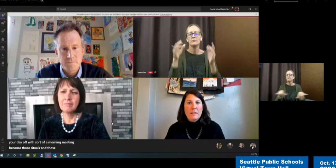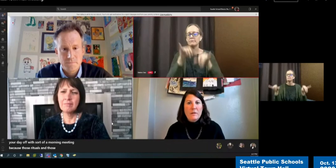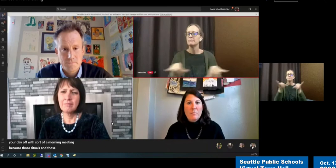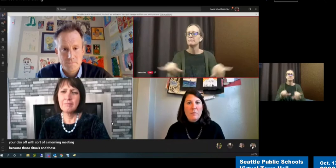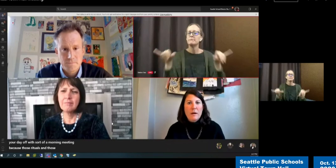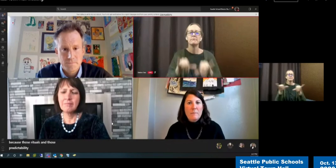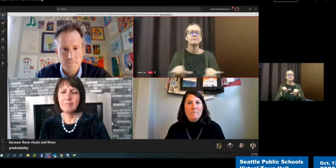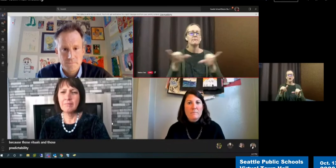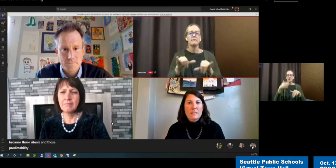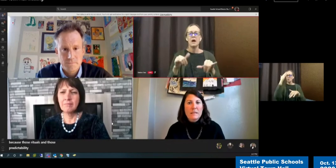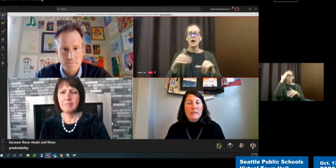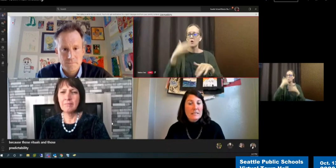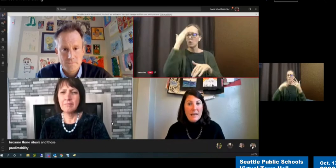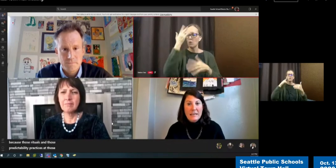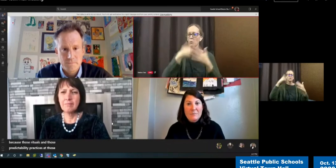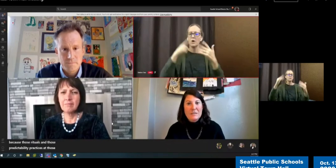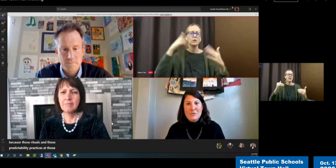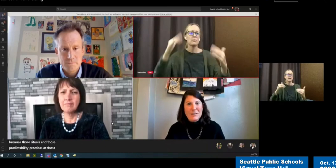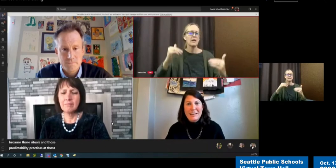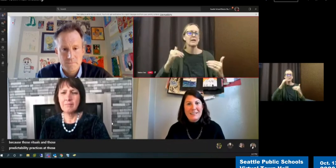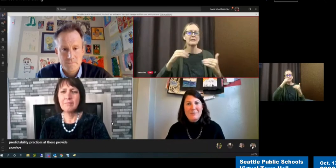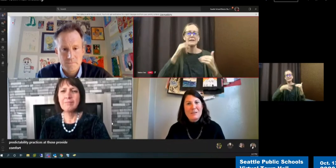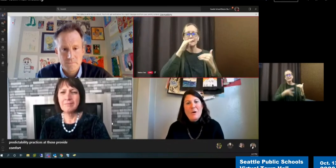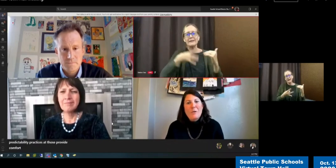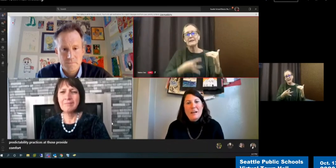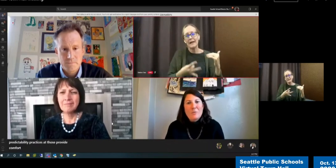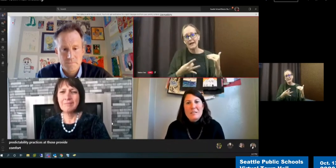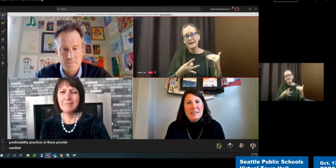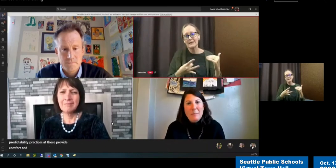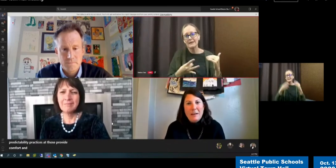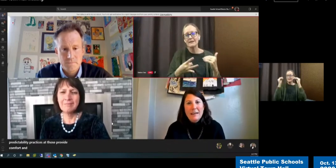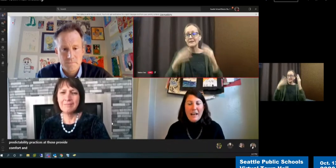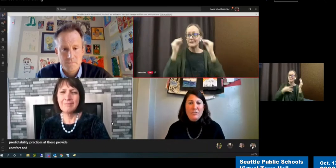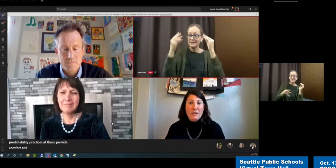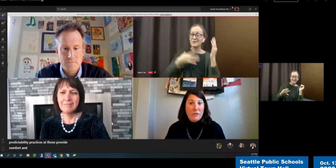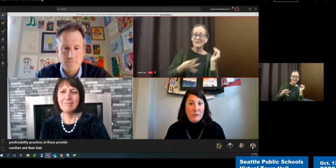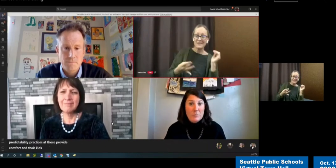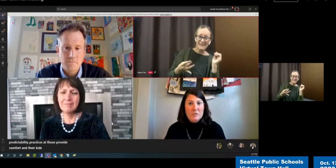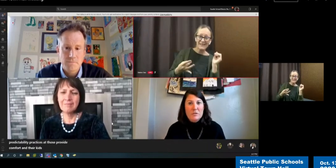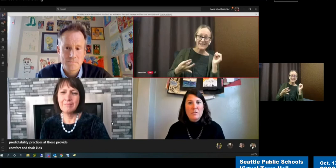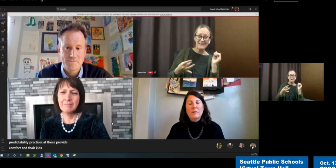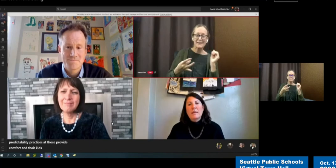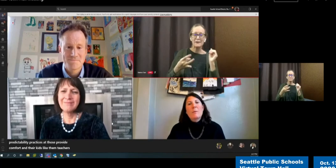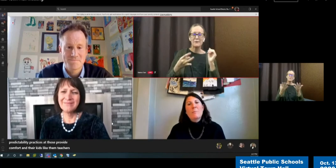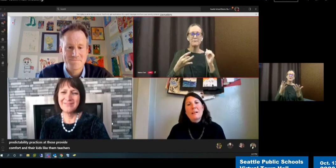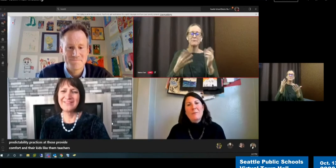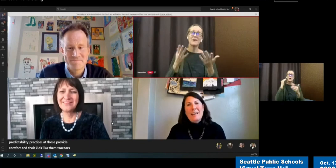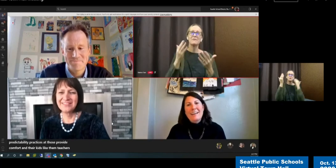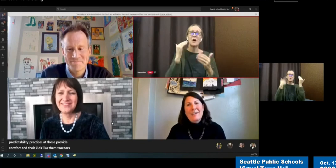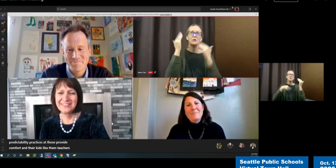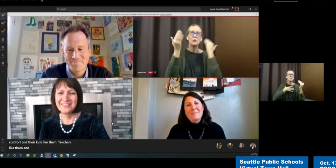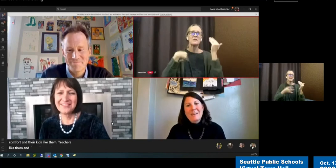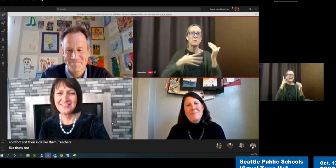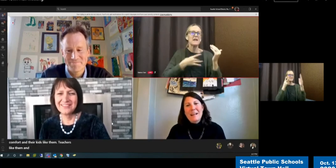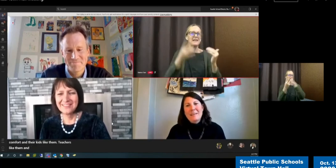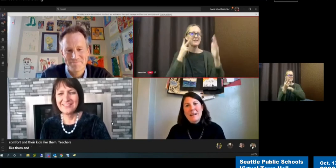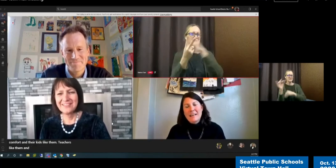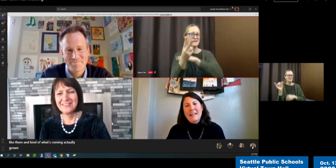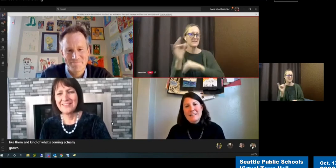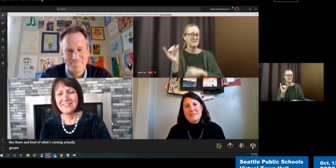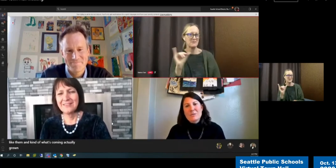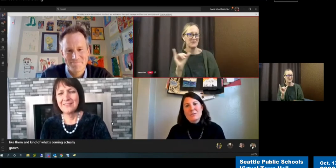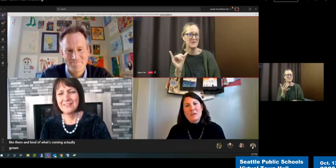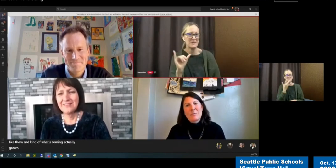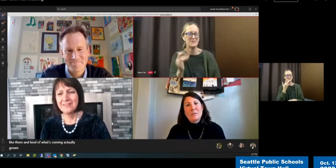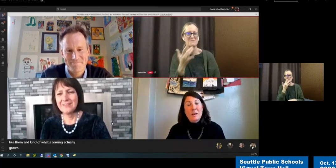and their, um, kids like them, teachers like them. And, you know, kind of what's coming actually grownups do too. But anyway, many, many, many